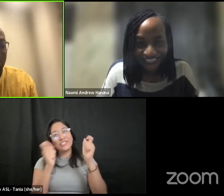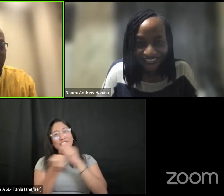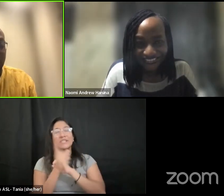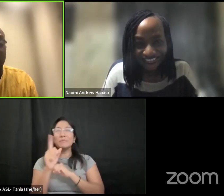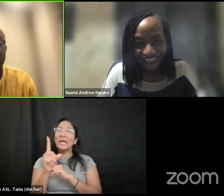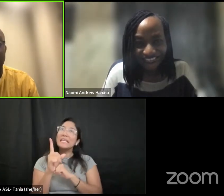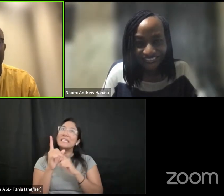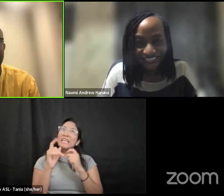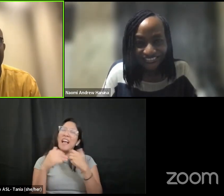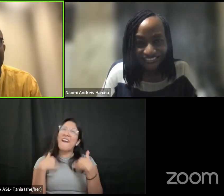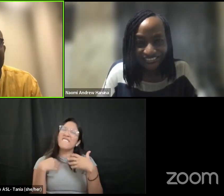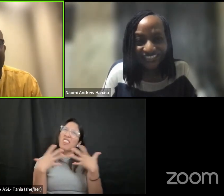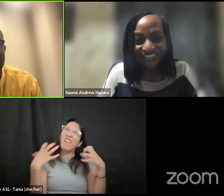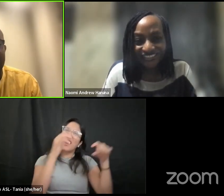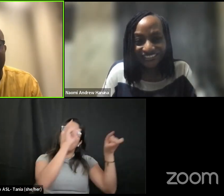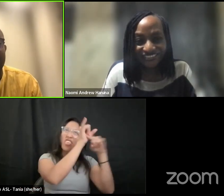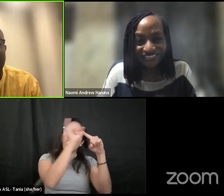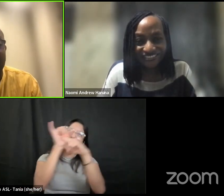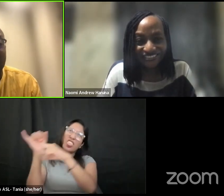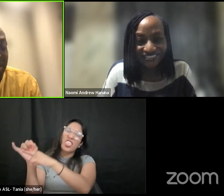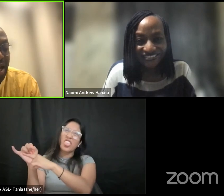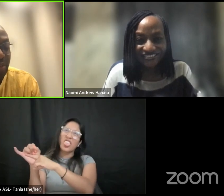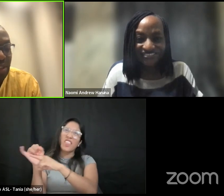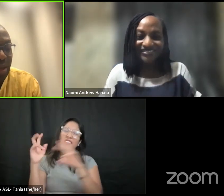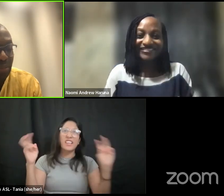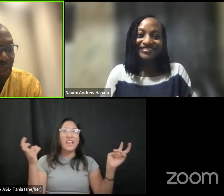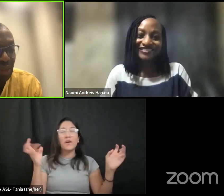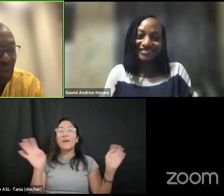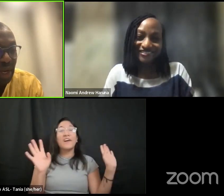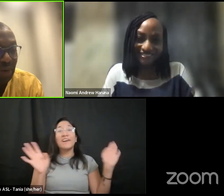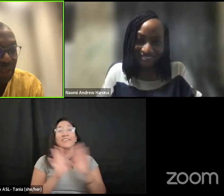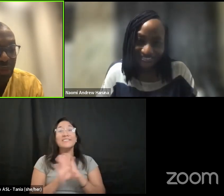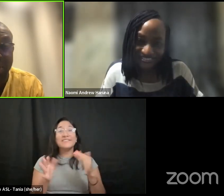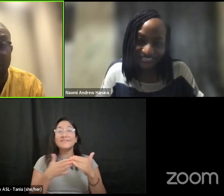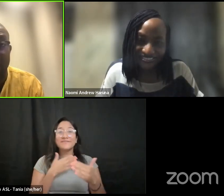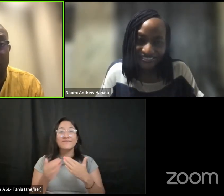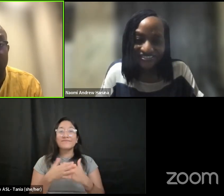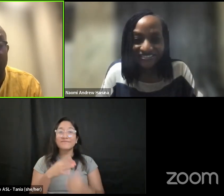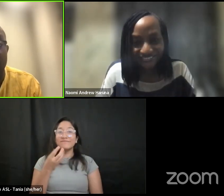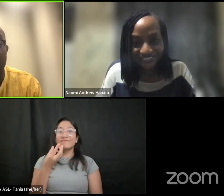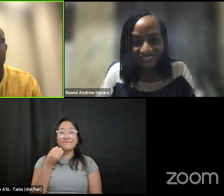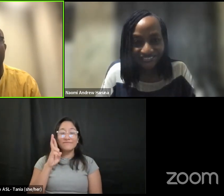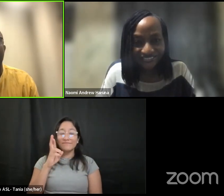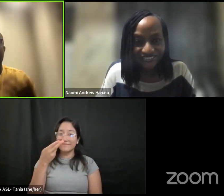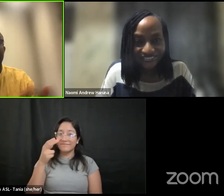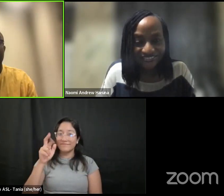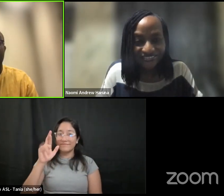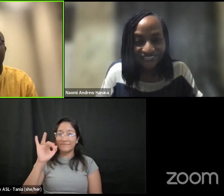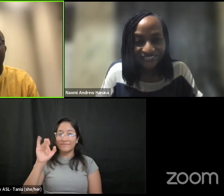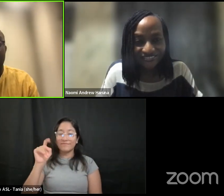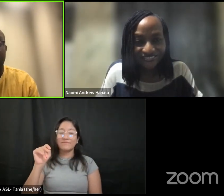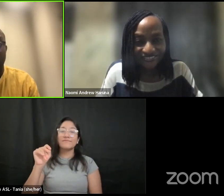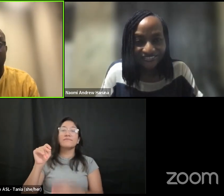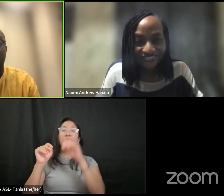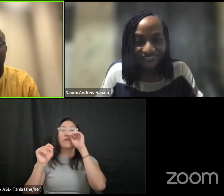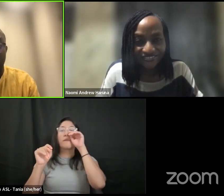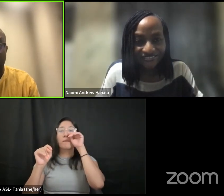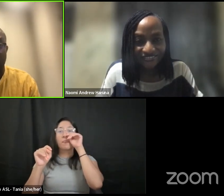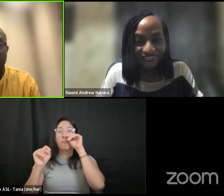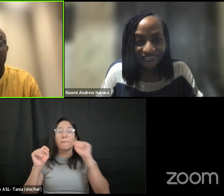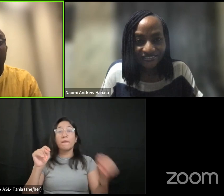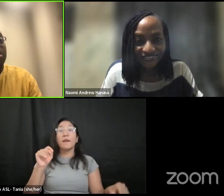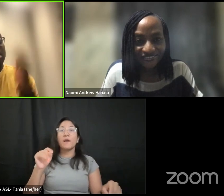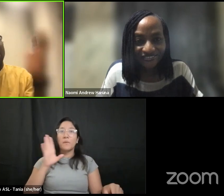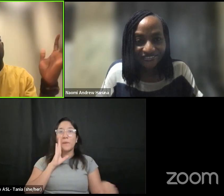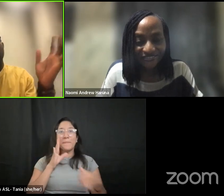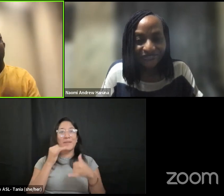lot of big words here anyways um i'm going to be having a great time with um dr henry ajimezi next week which will be our finer episode on